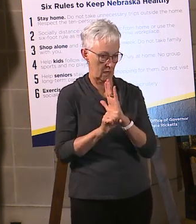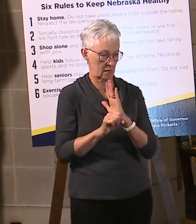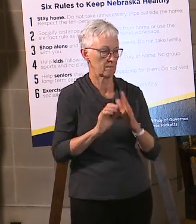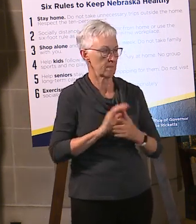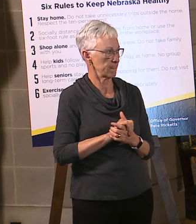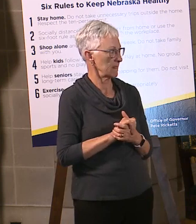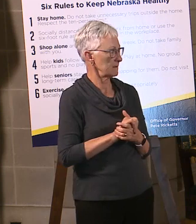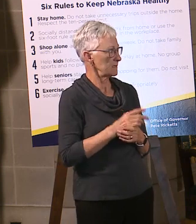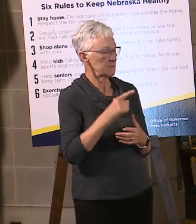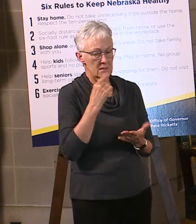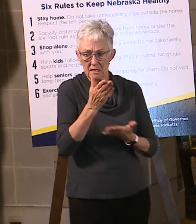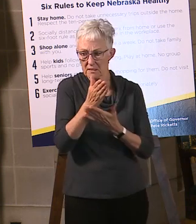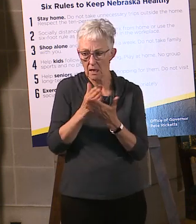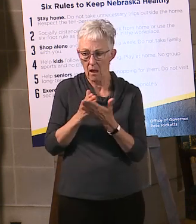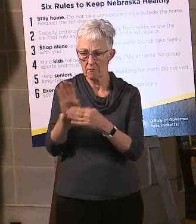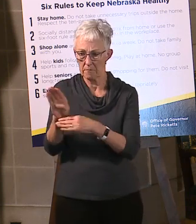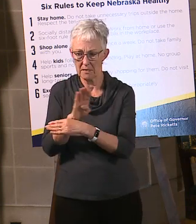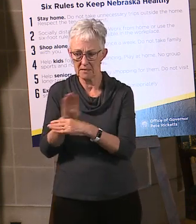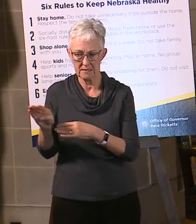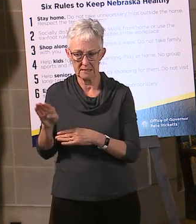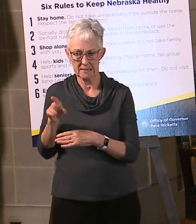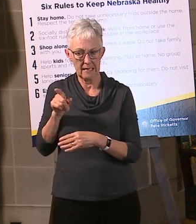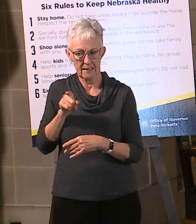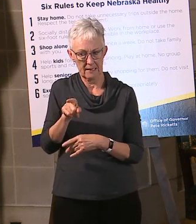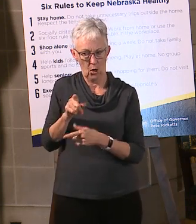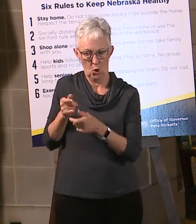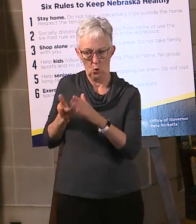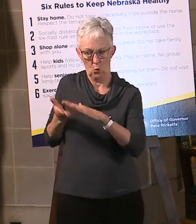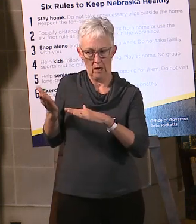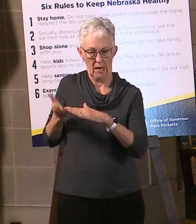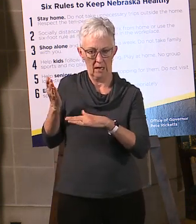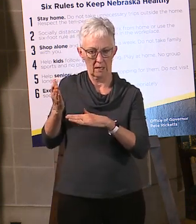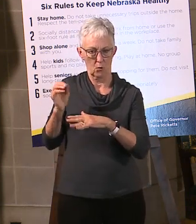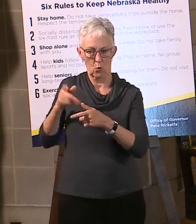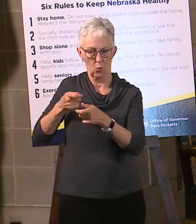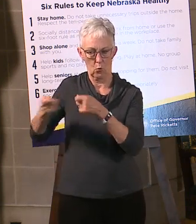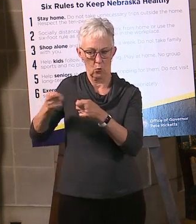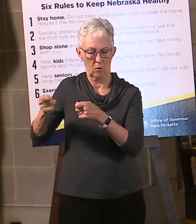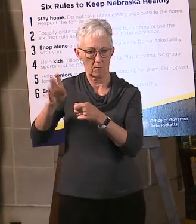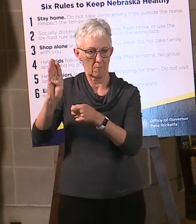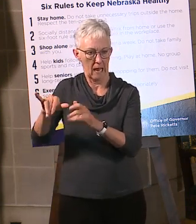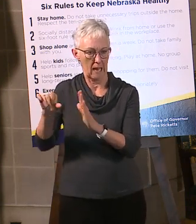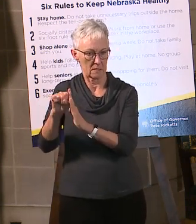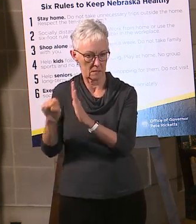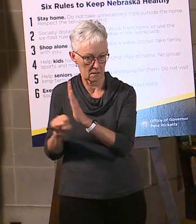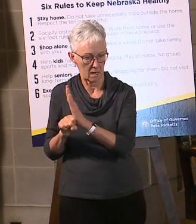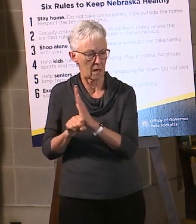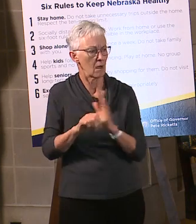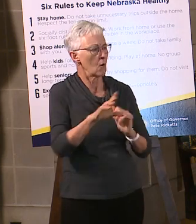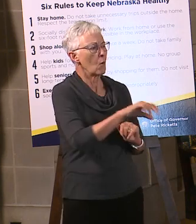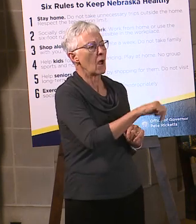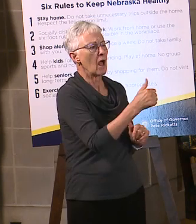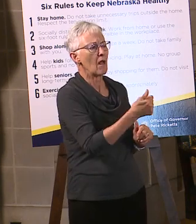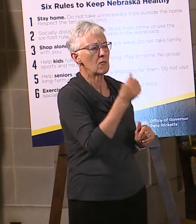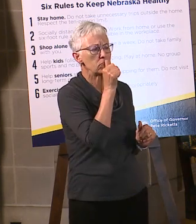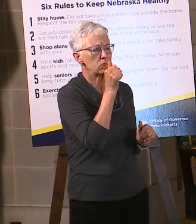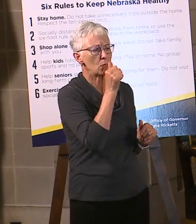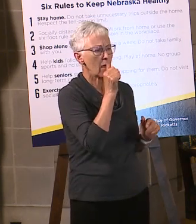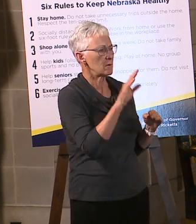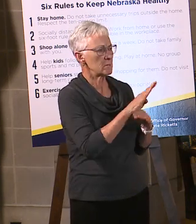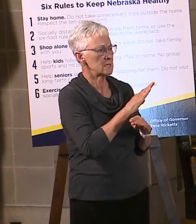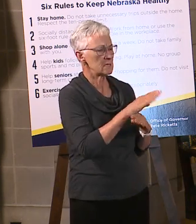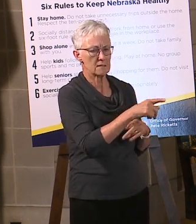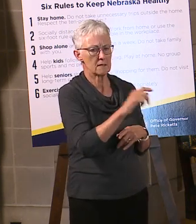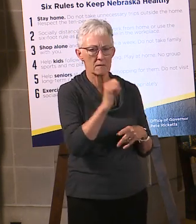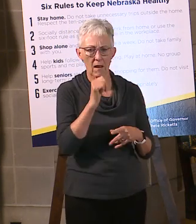by the state. But what about all the small businesses that don't have an entity that sort of oversees what they do?